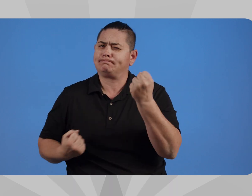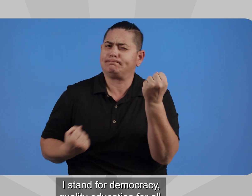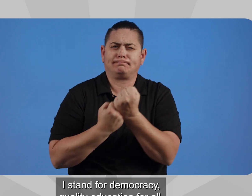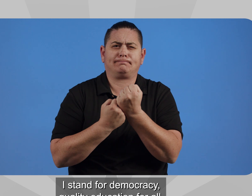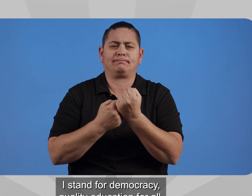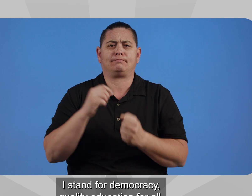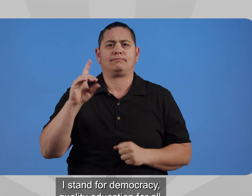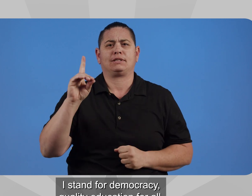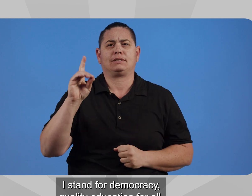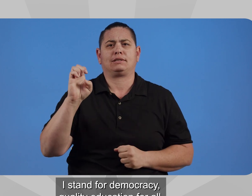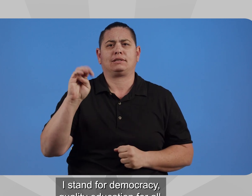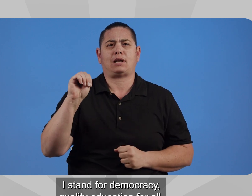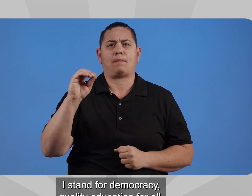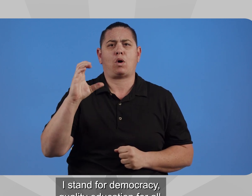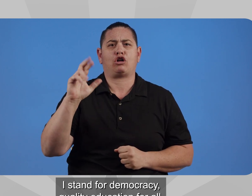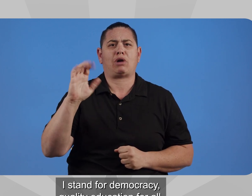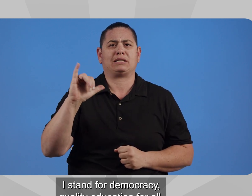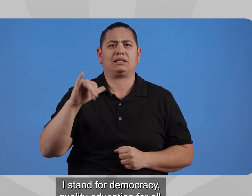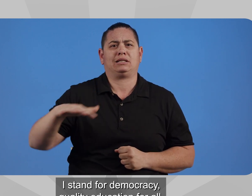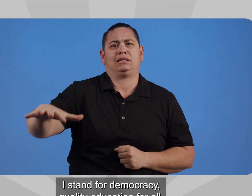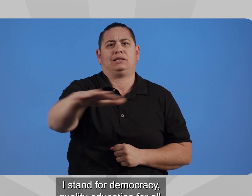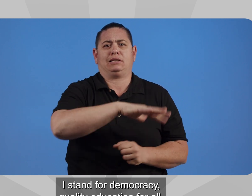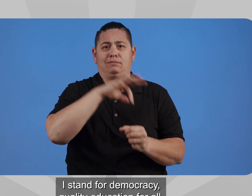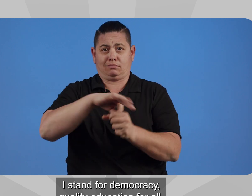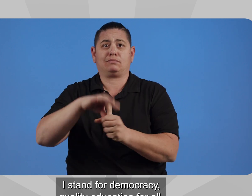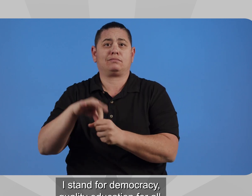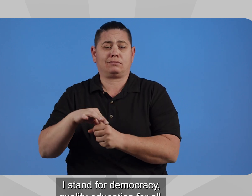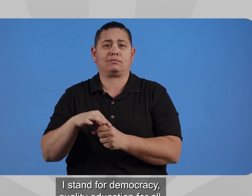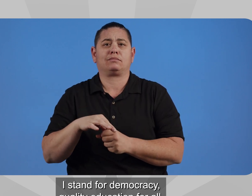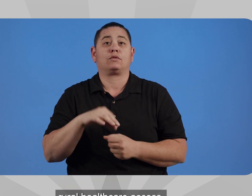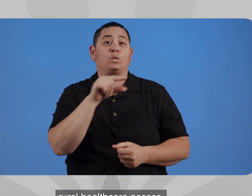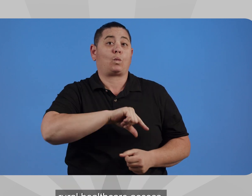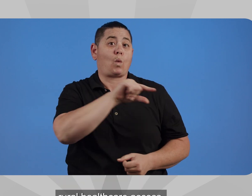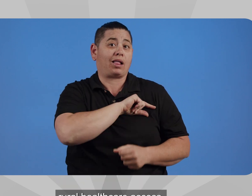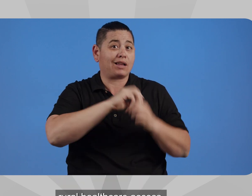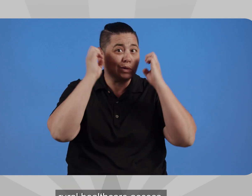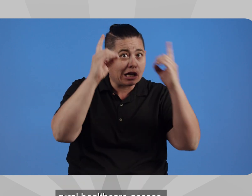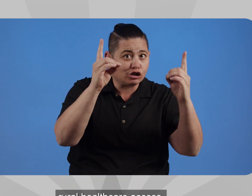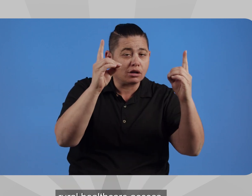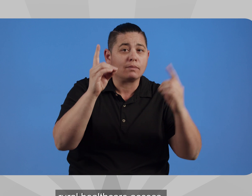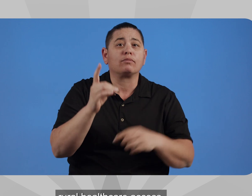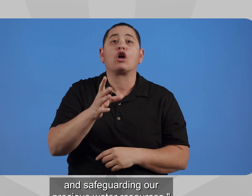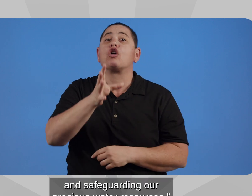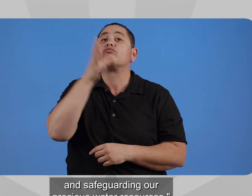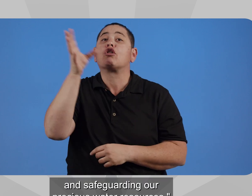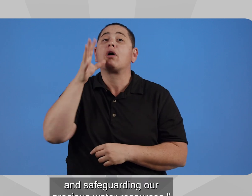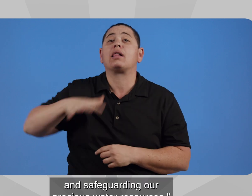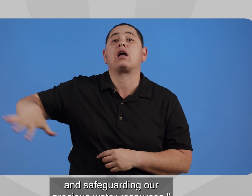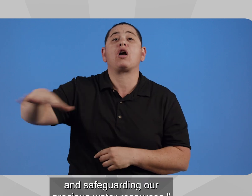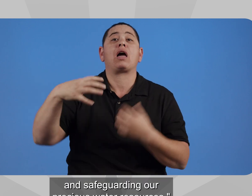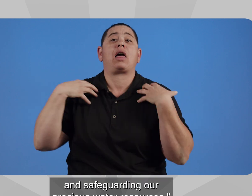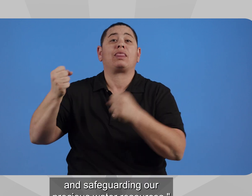I stand for democracy, quality education for all, rural health care access, and